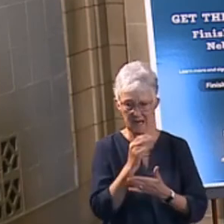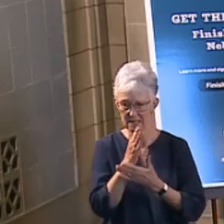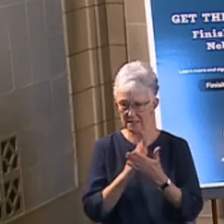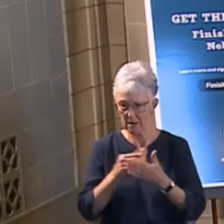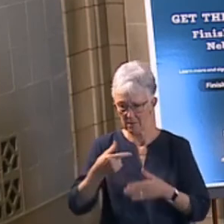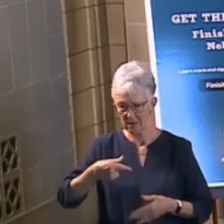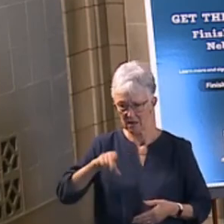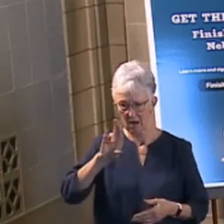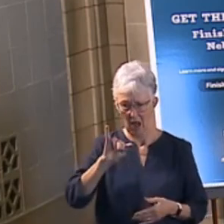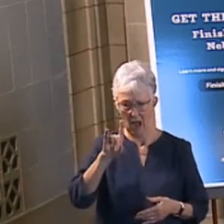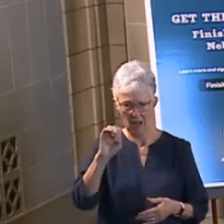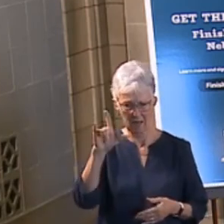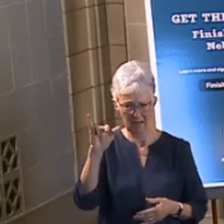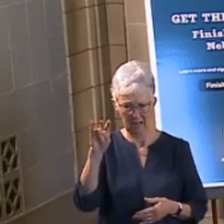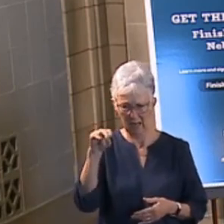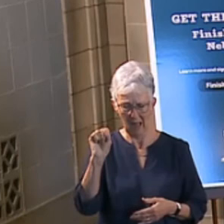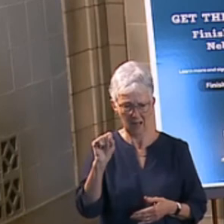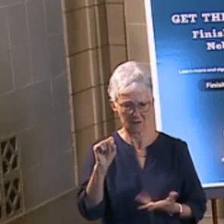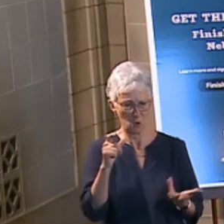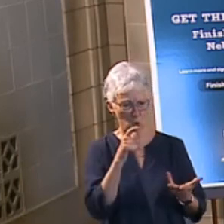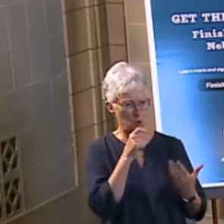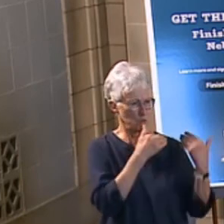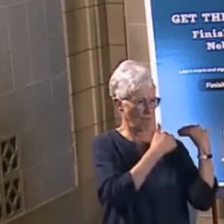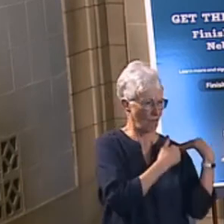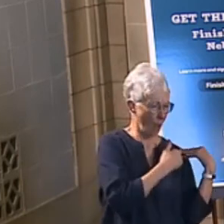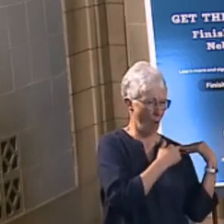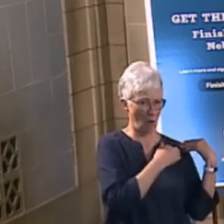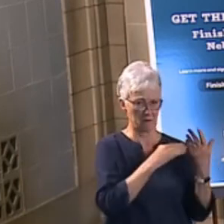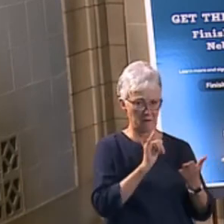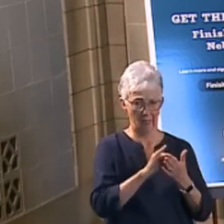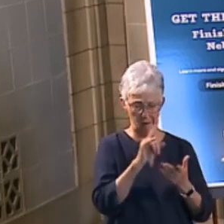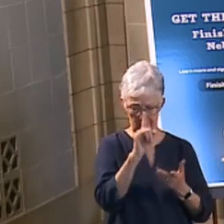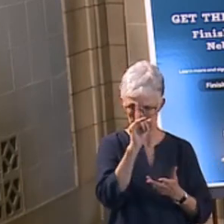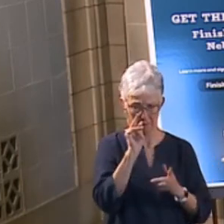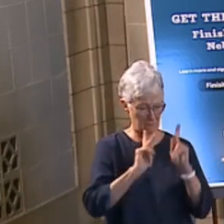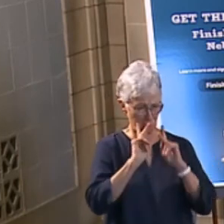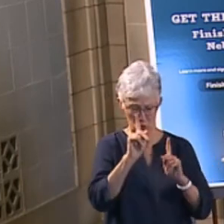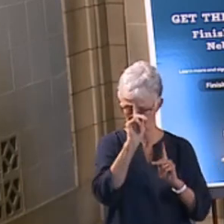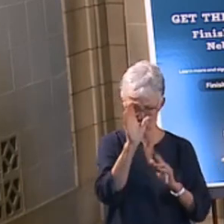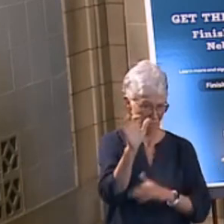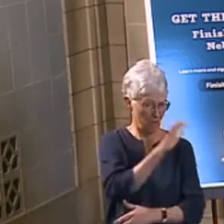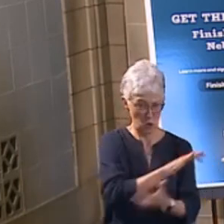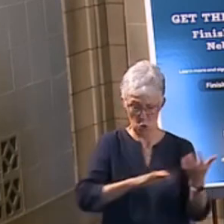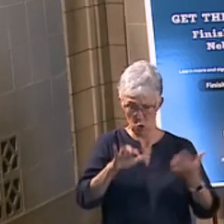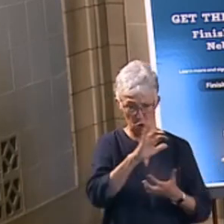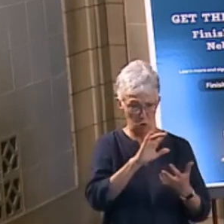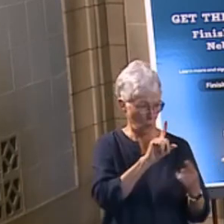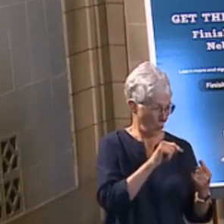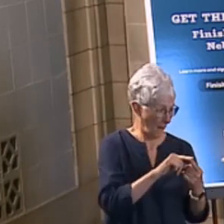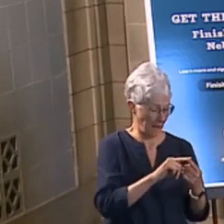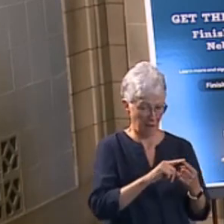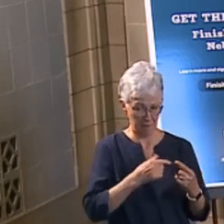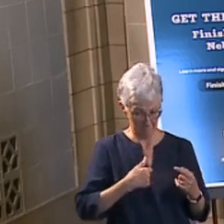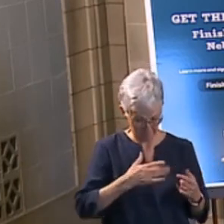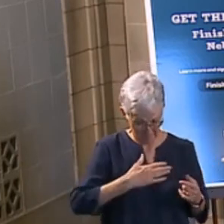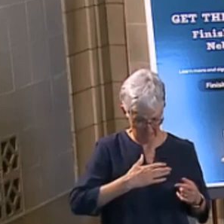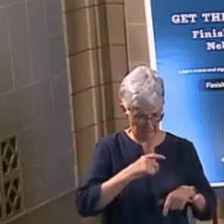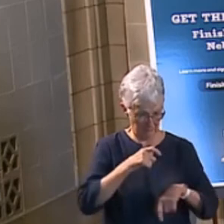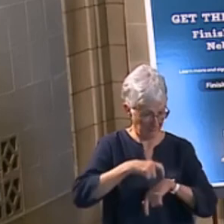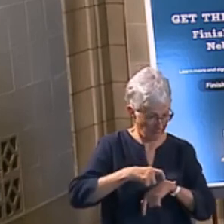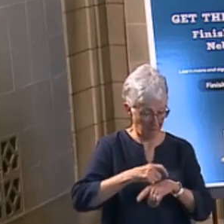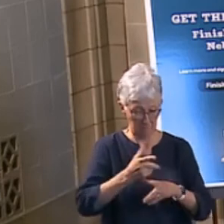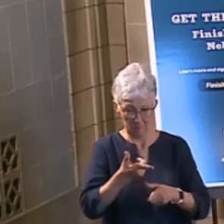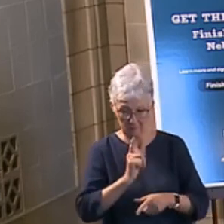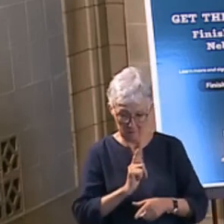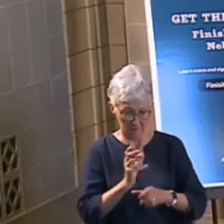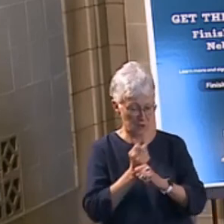Well, I think we need to continue to communicate out to folks with regard to getting the information out there with regard to who's eligible. As